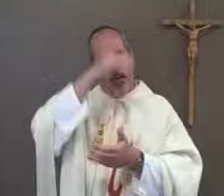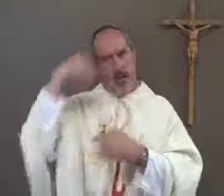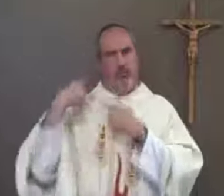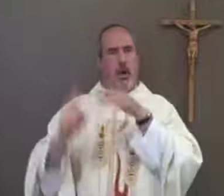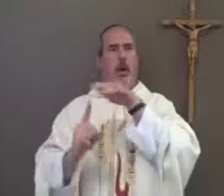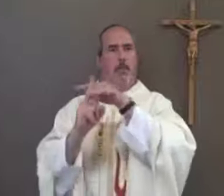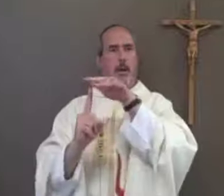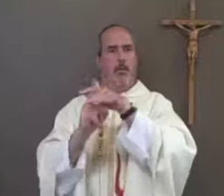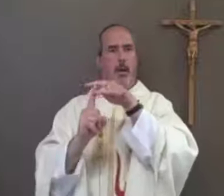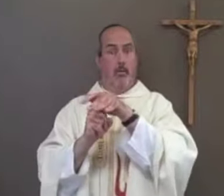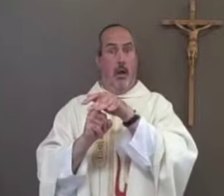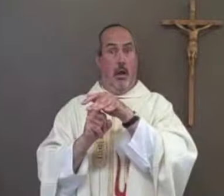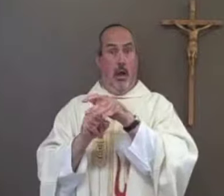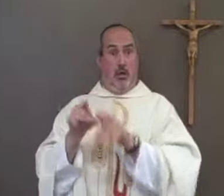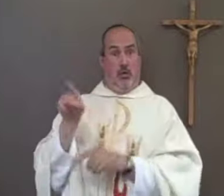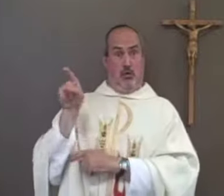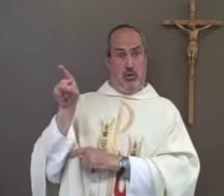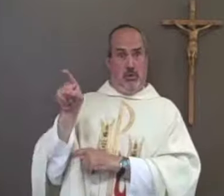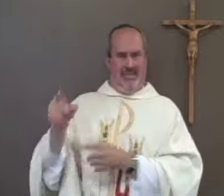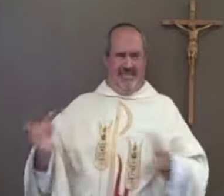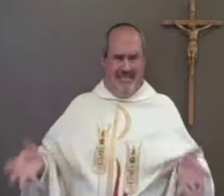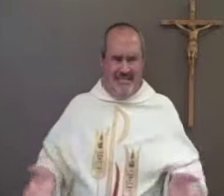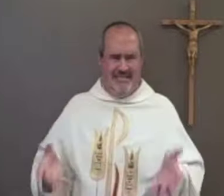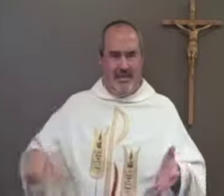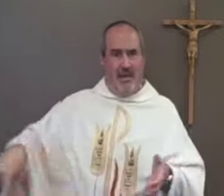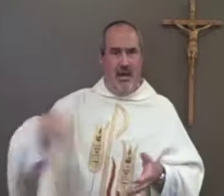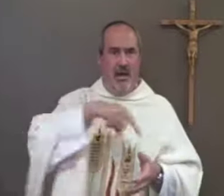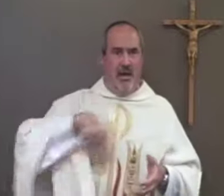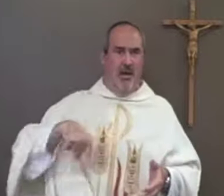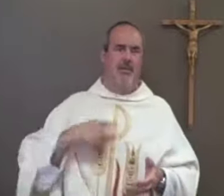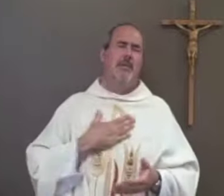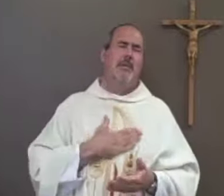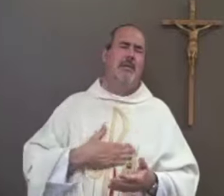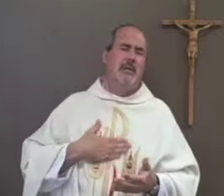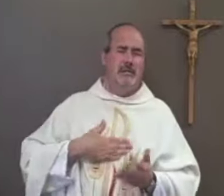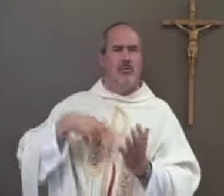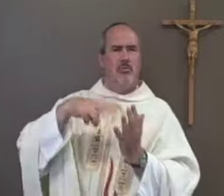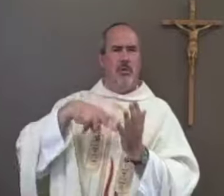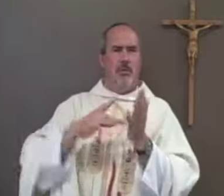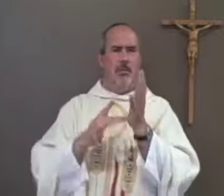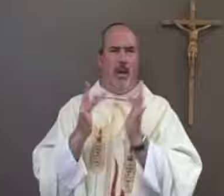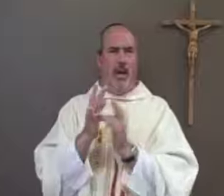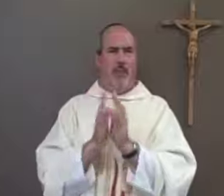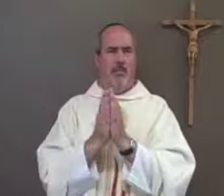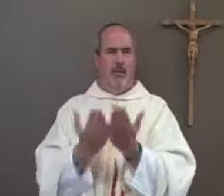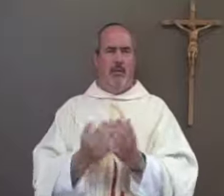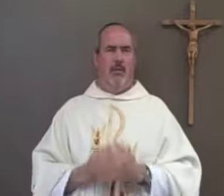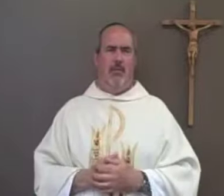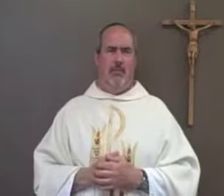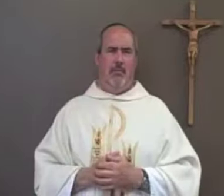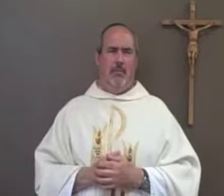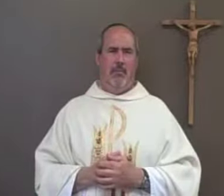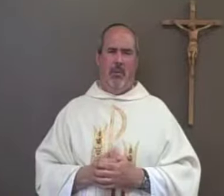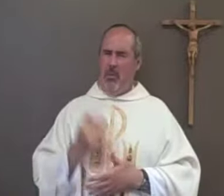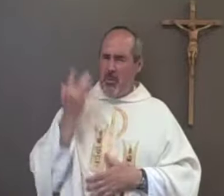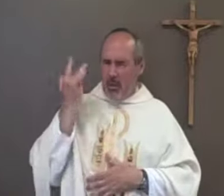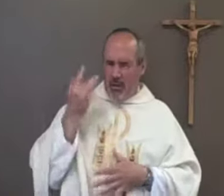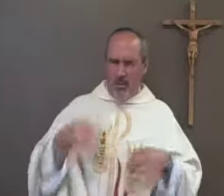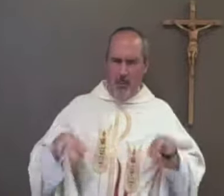people believe that Mary has appeared on several occasions and there she's encouraged us to read the Bible